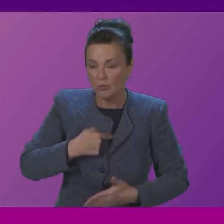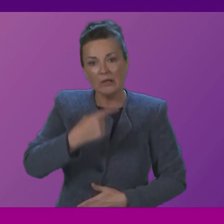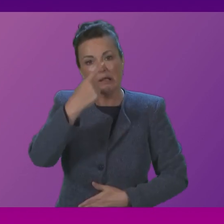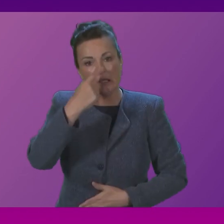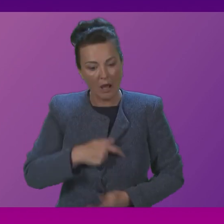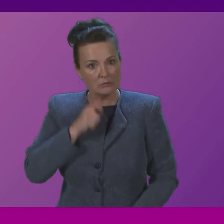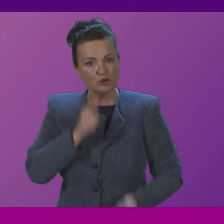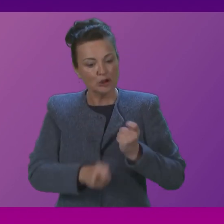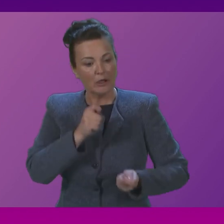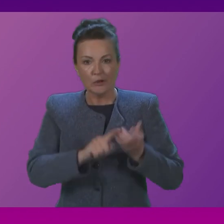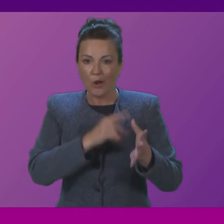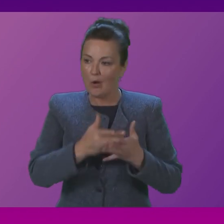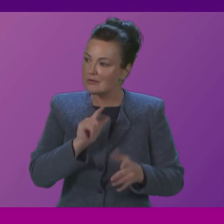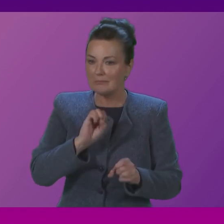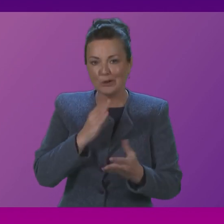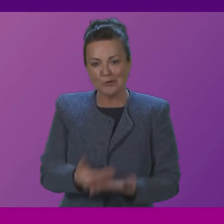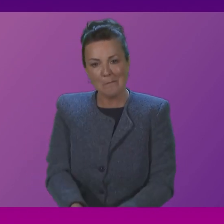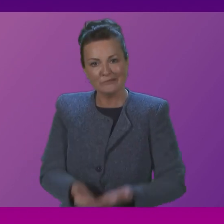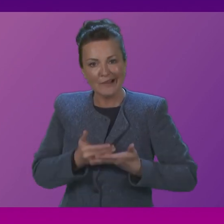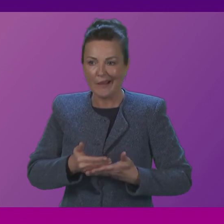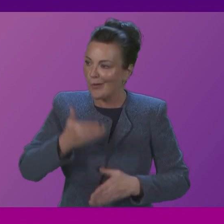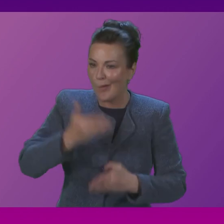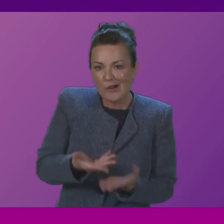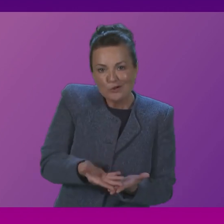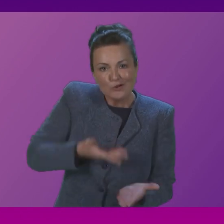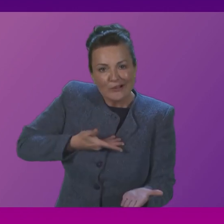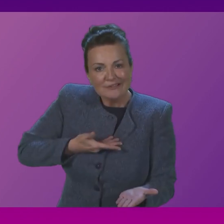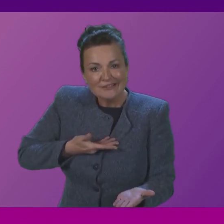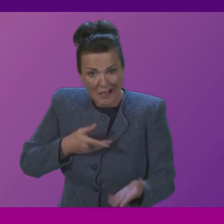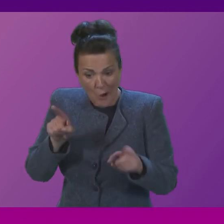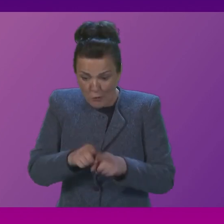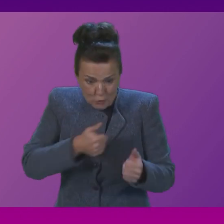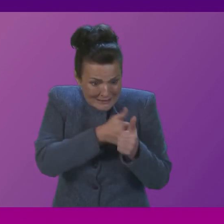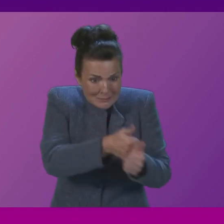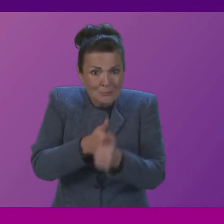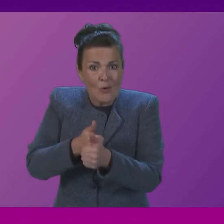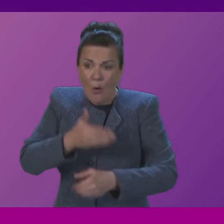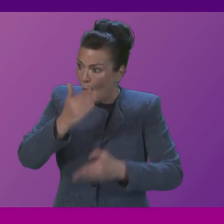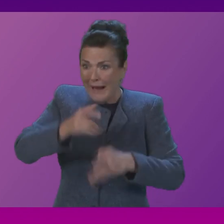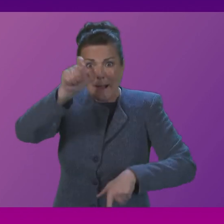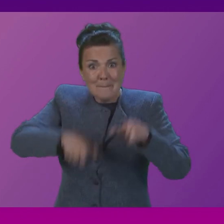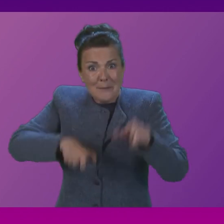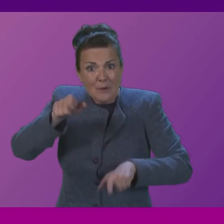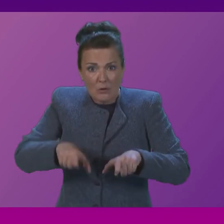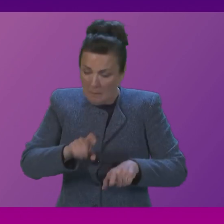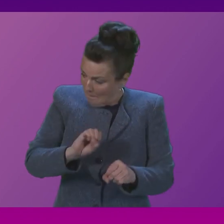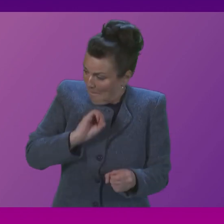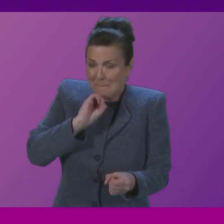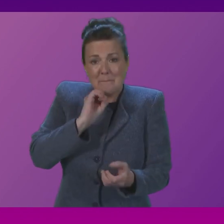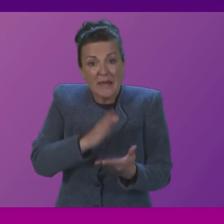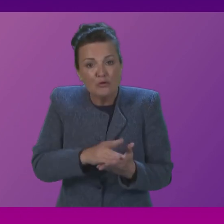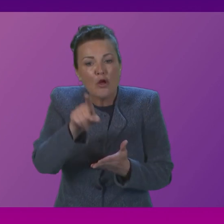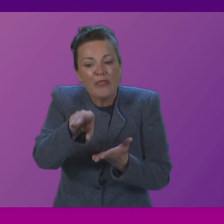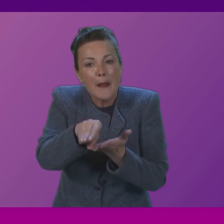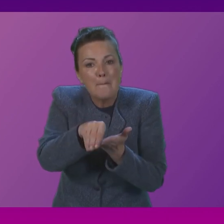us to do even more to protect and enhance workers rights and to support working people across this country by ensuring that they